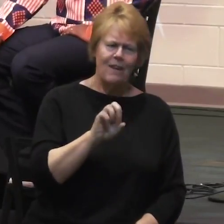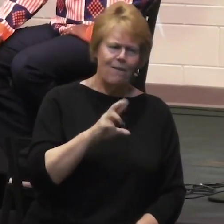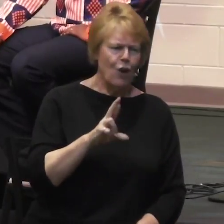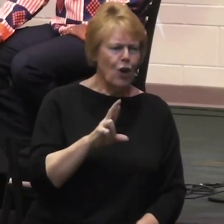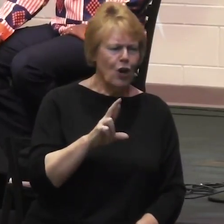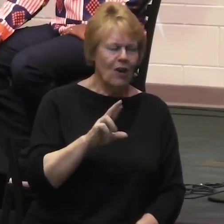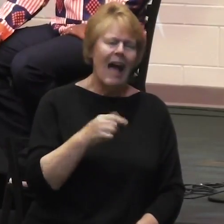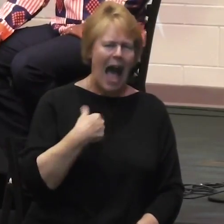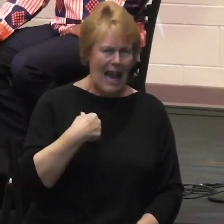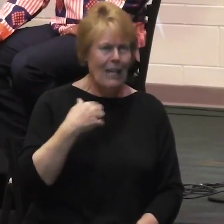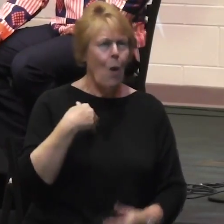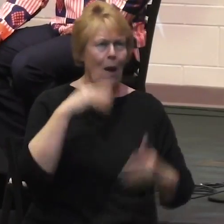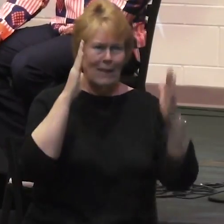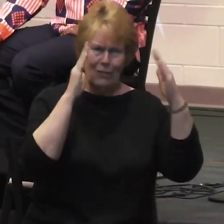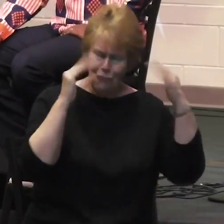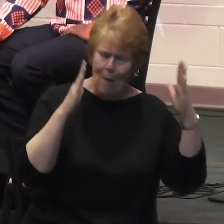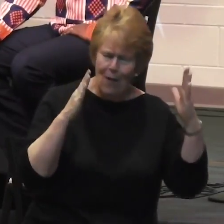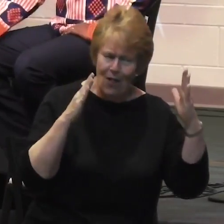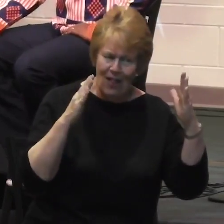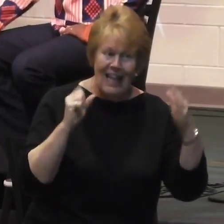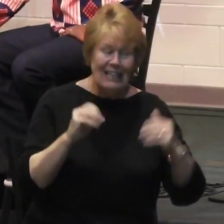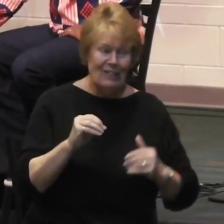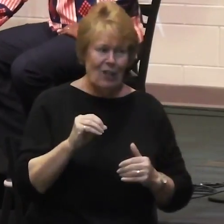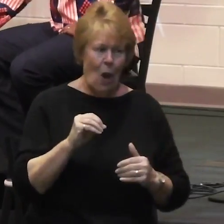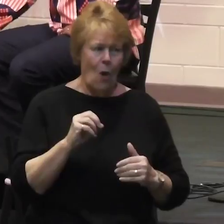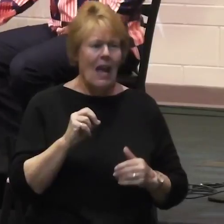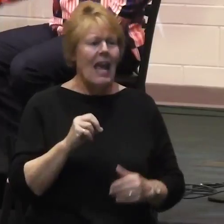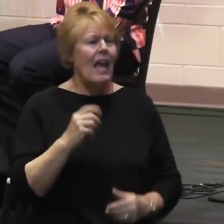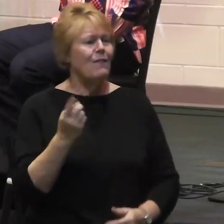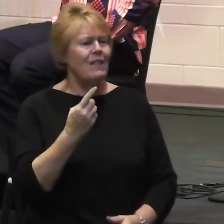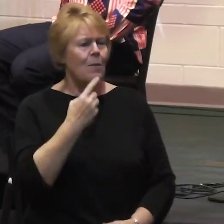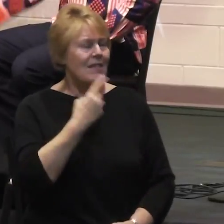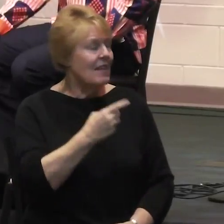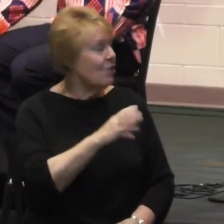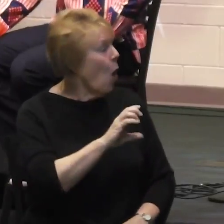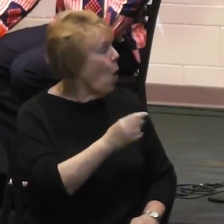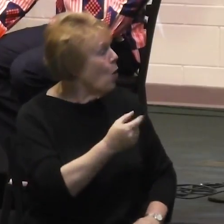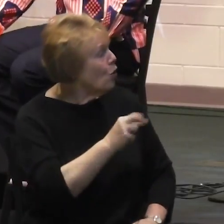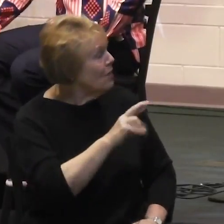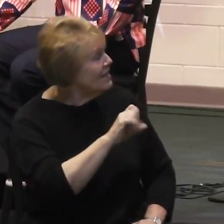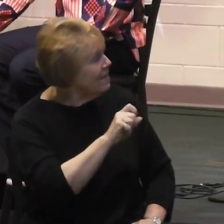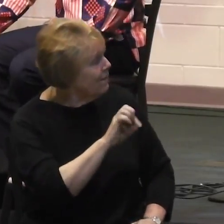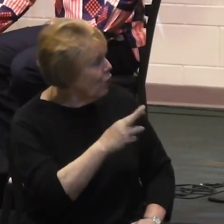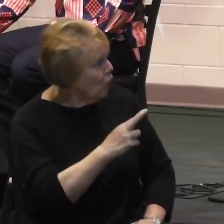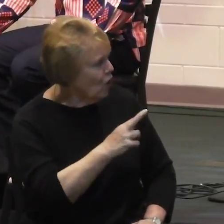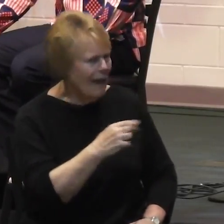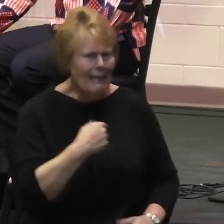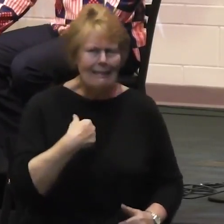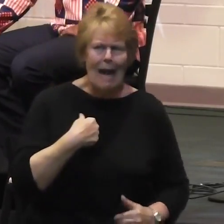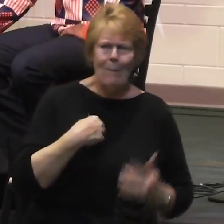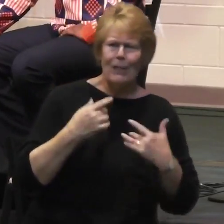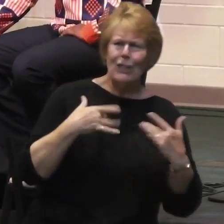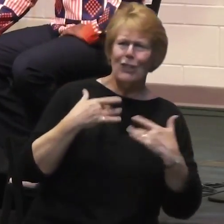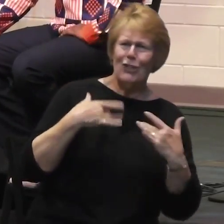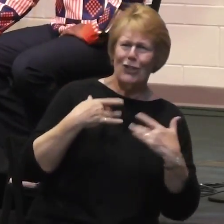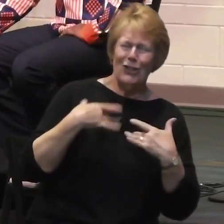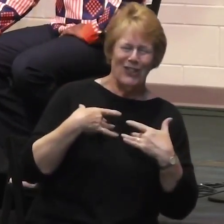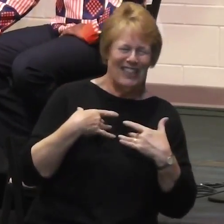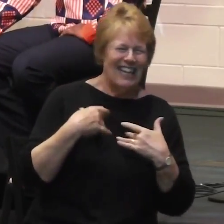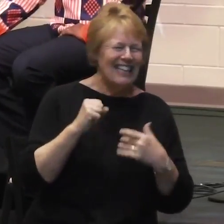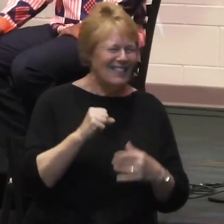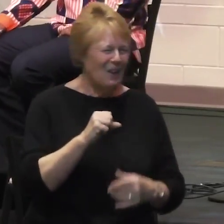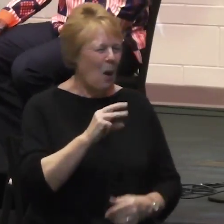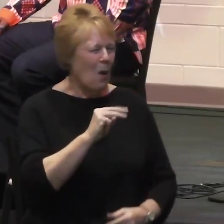So, when I hear people calling me Christopher, I get concerned. But you can call me Maesh. Yeah, Maesh is a nickname that